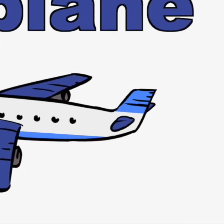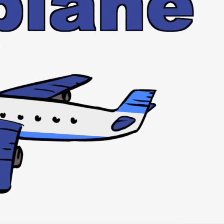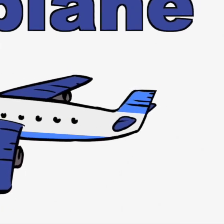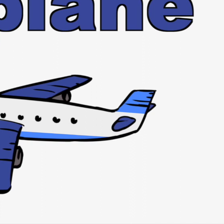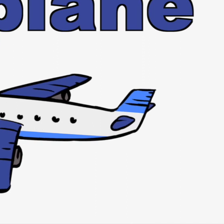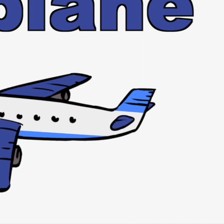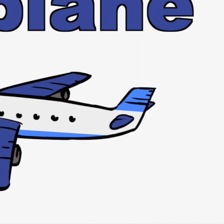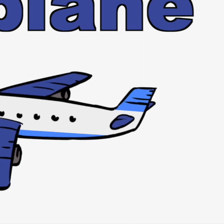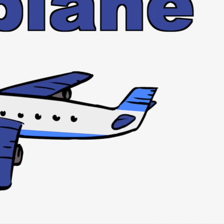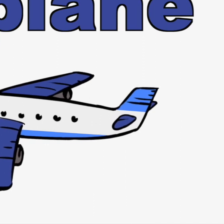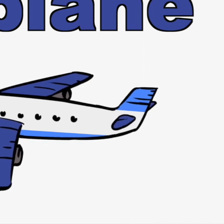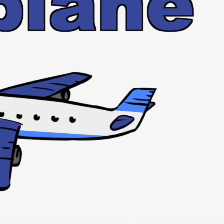Airplane